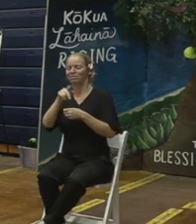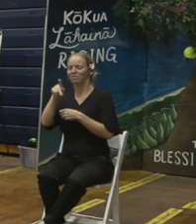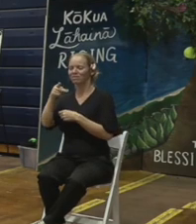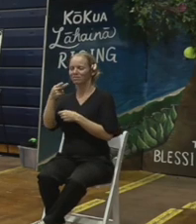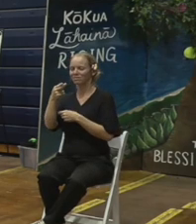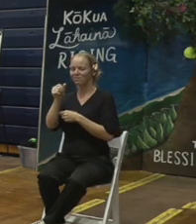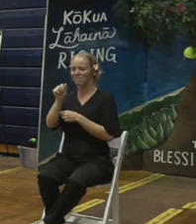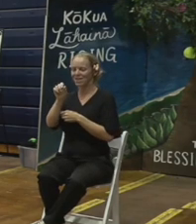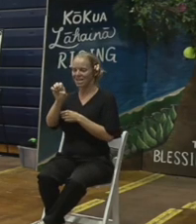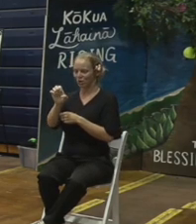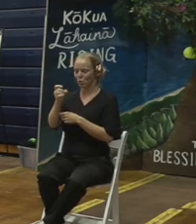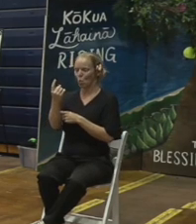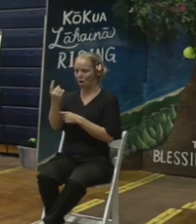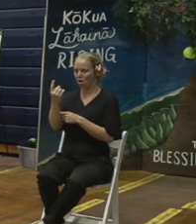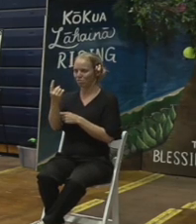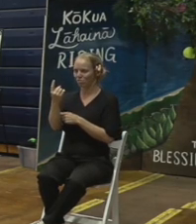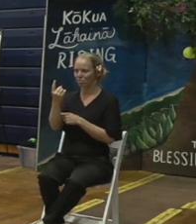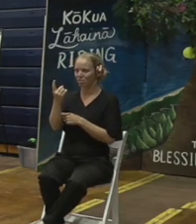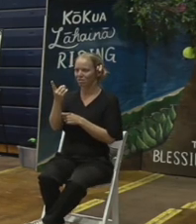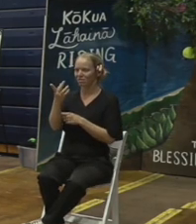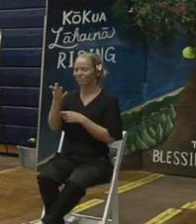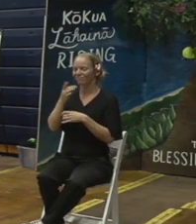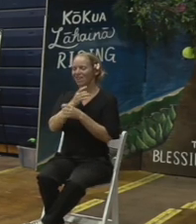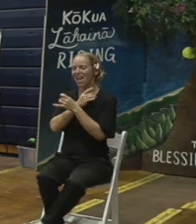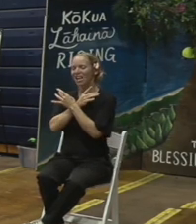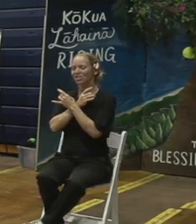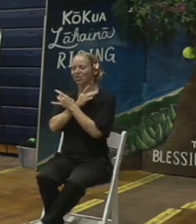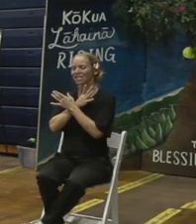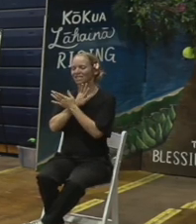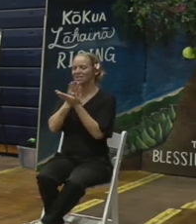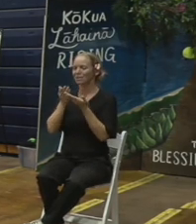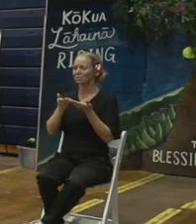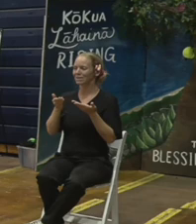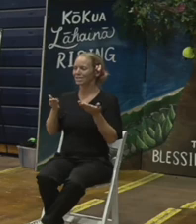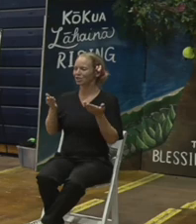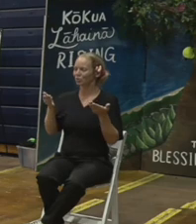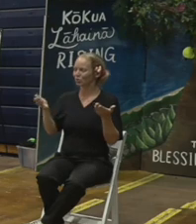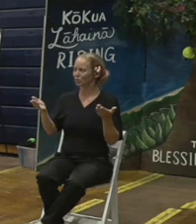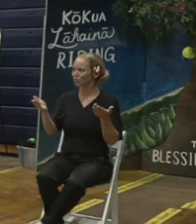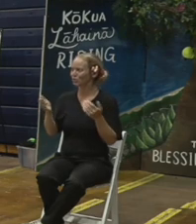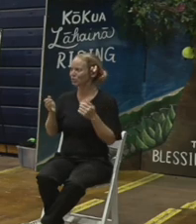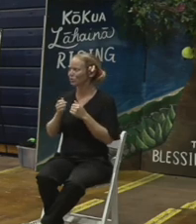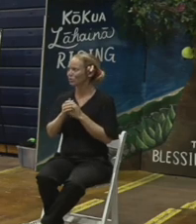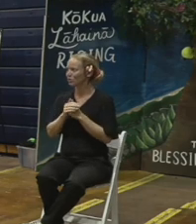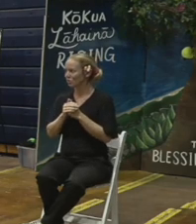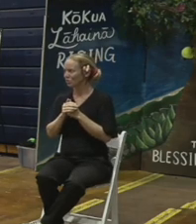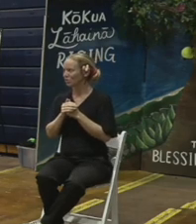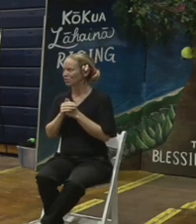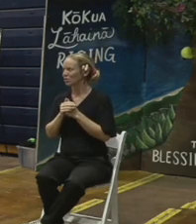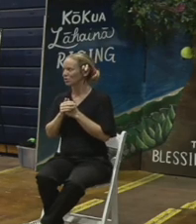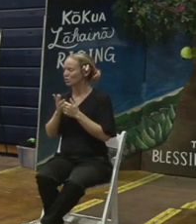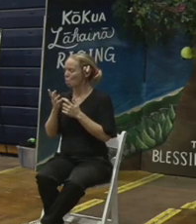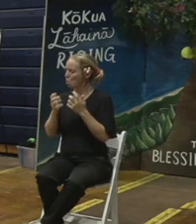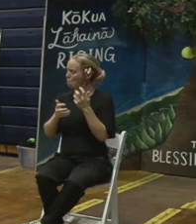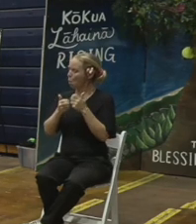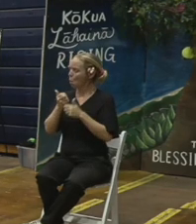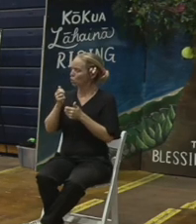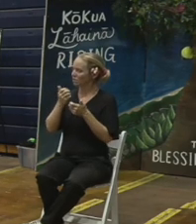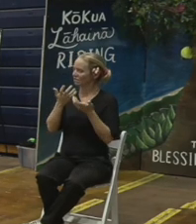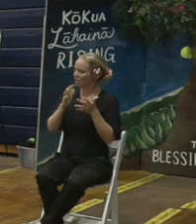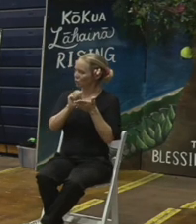hazardous materials, the lion's share of which have been removed from upcountry and Lahaina.